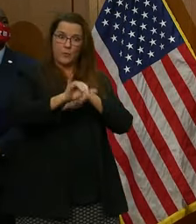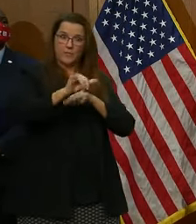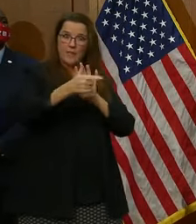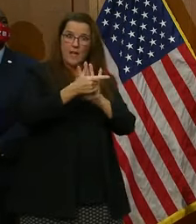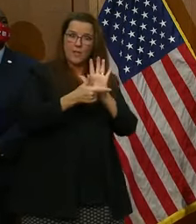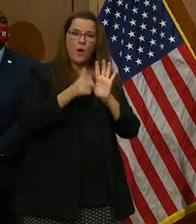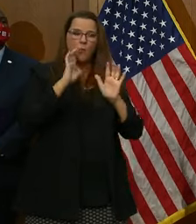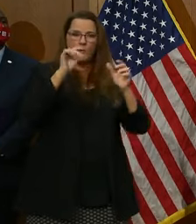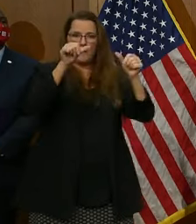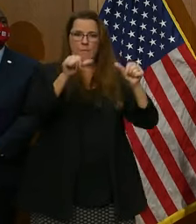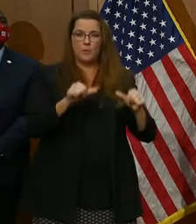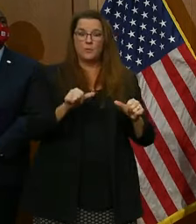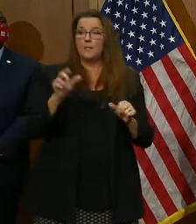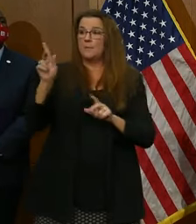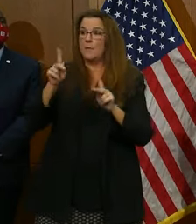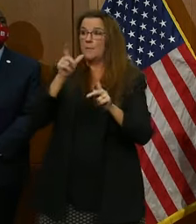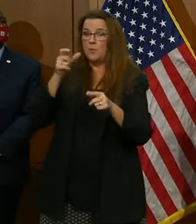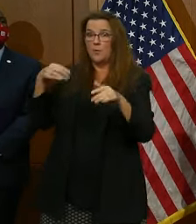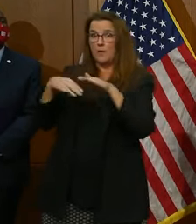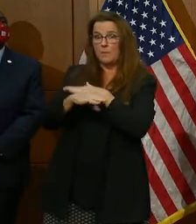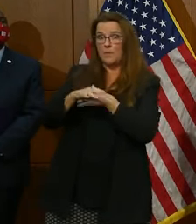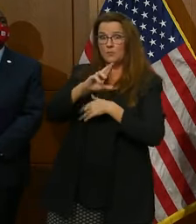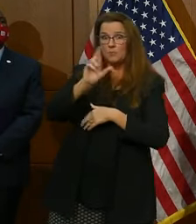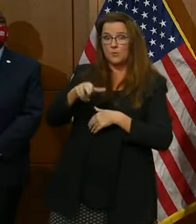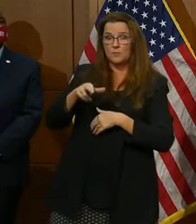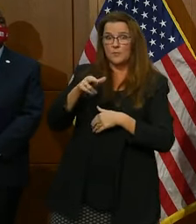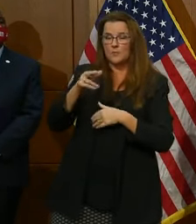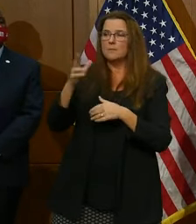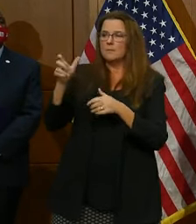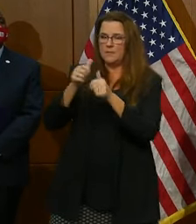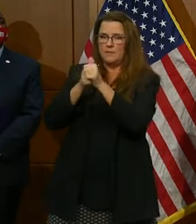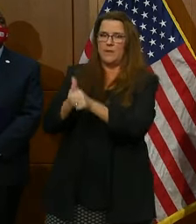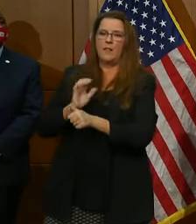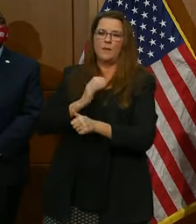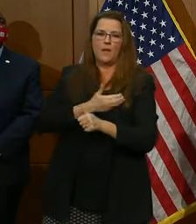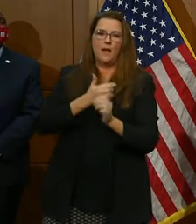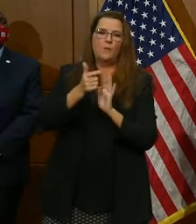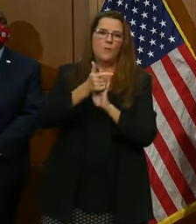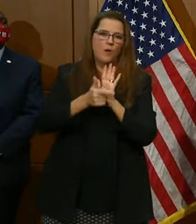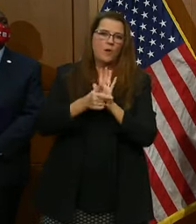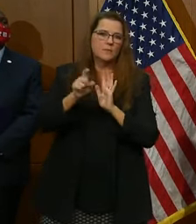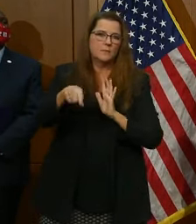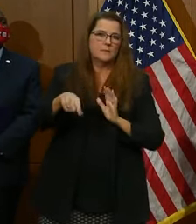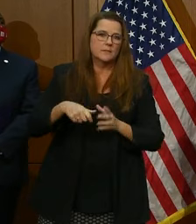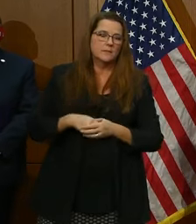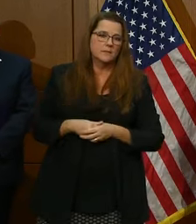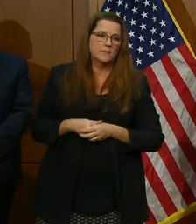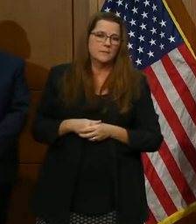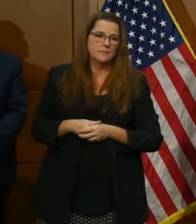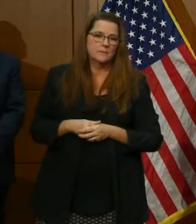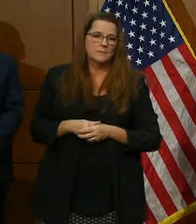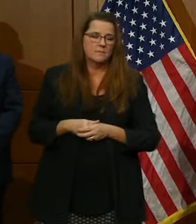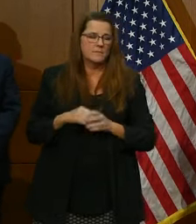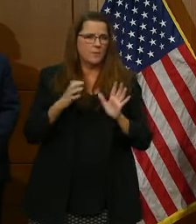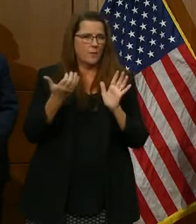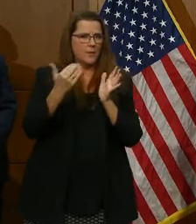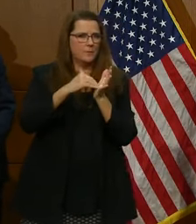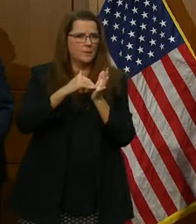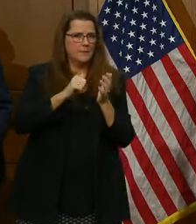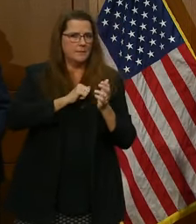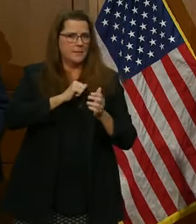those who come to Richmond to comply with our laws. So, let me repeat,